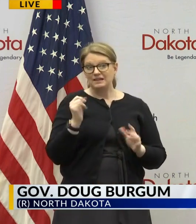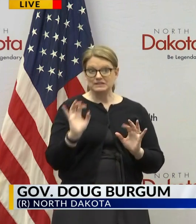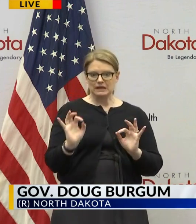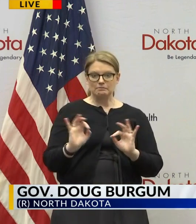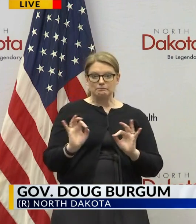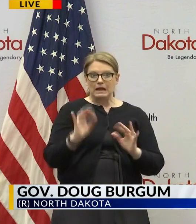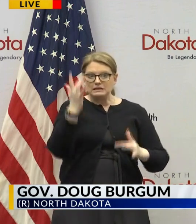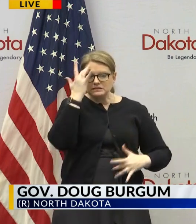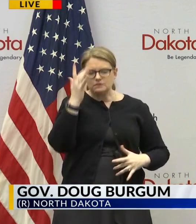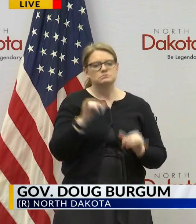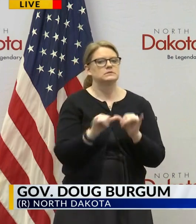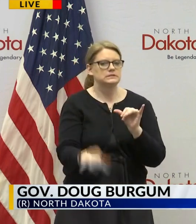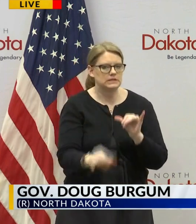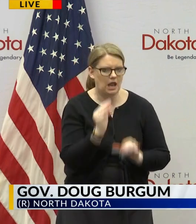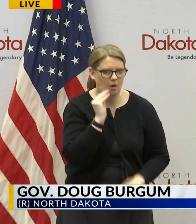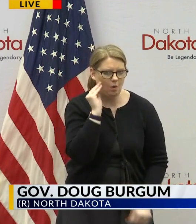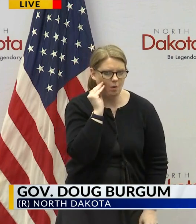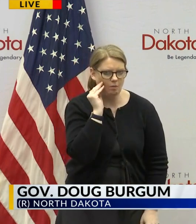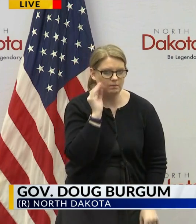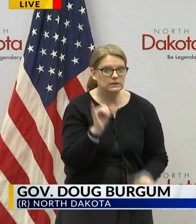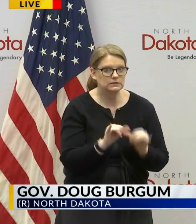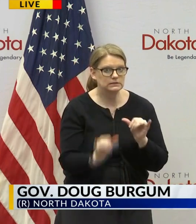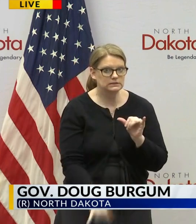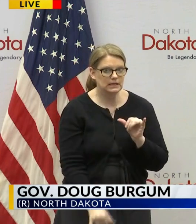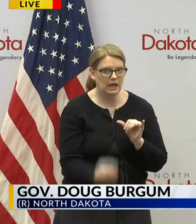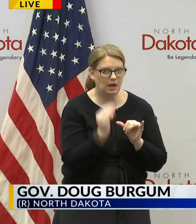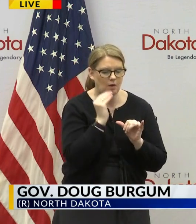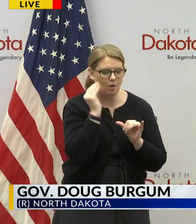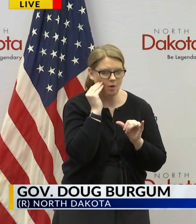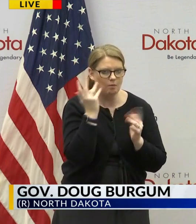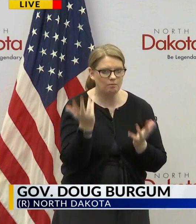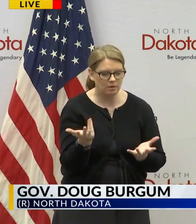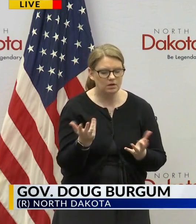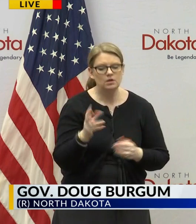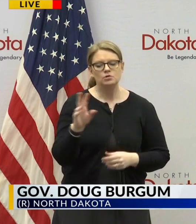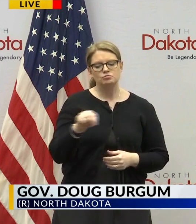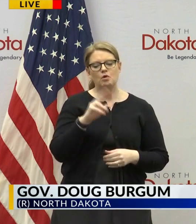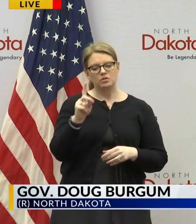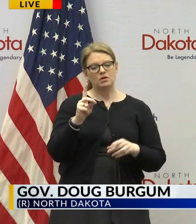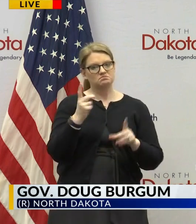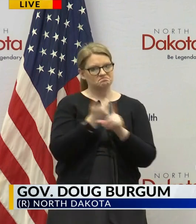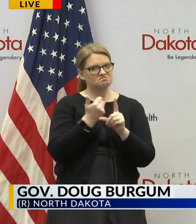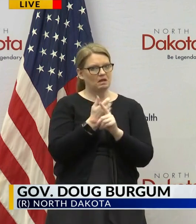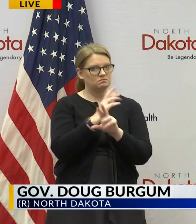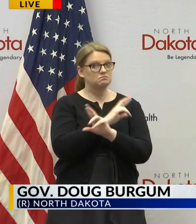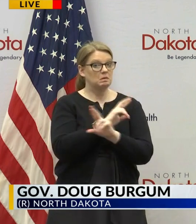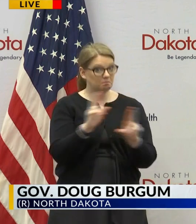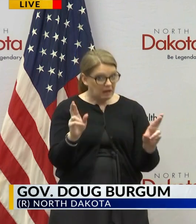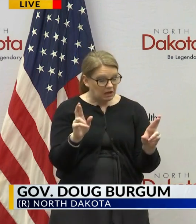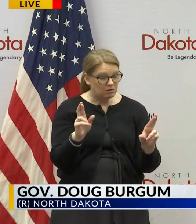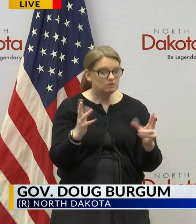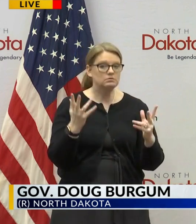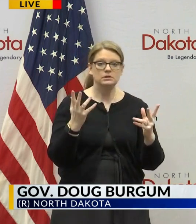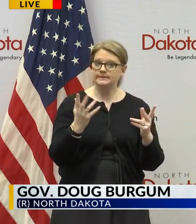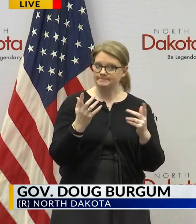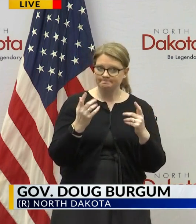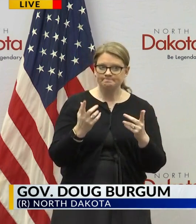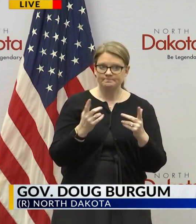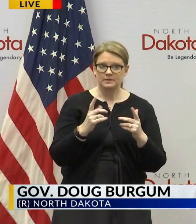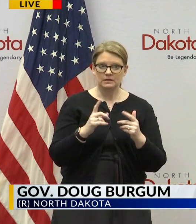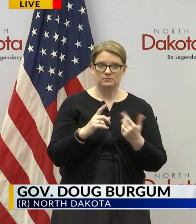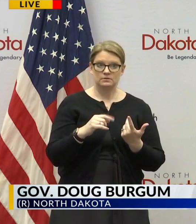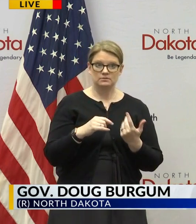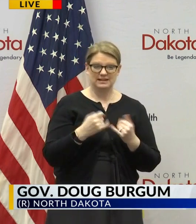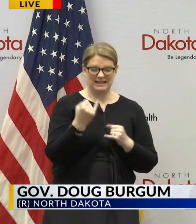minor but having said all that again North Dakota remains well prepared and well positioned to deal with this because we are